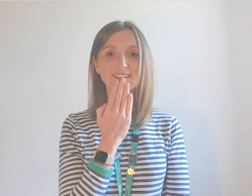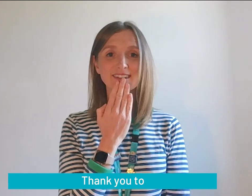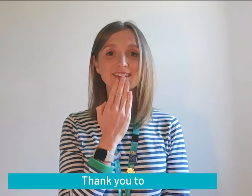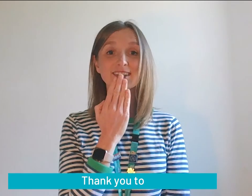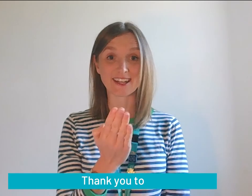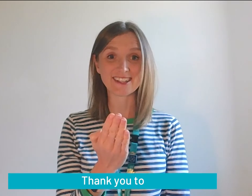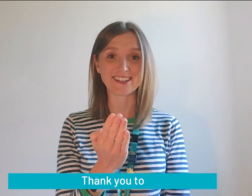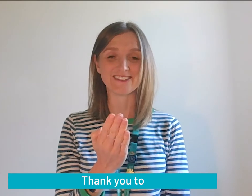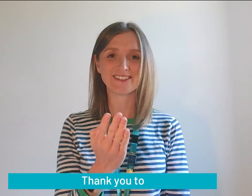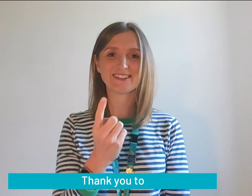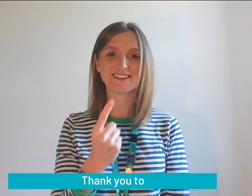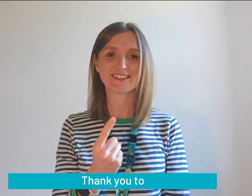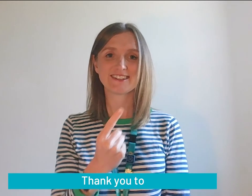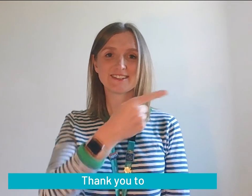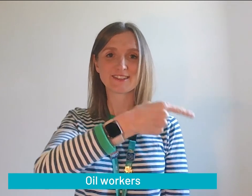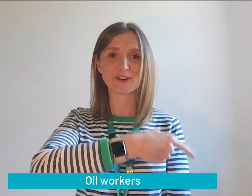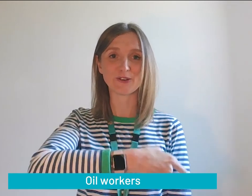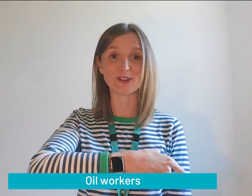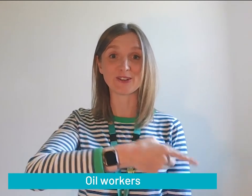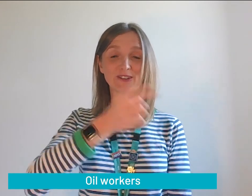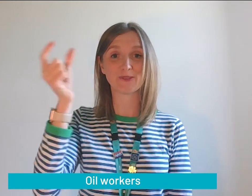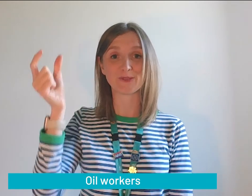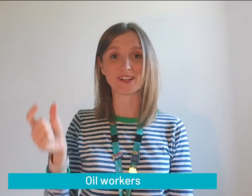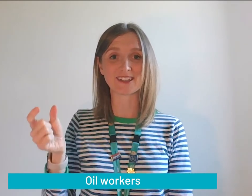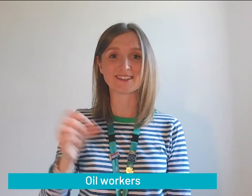Thank you to the oil workers.